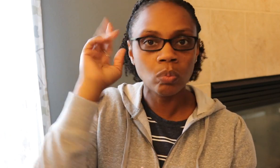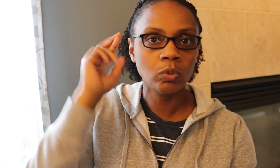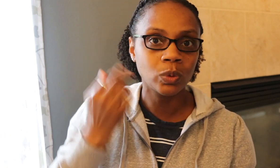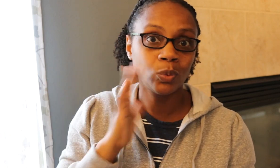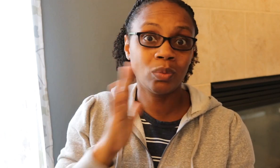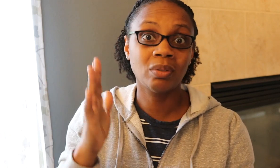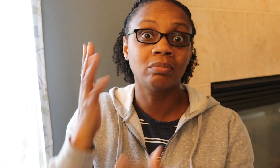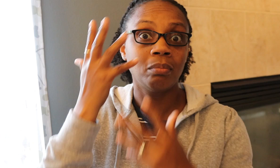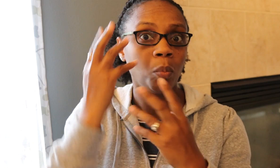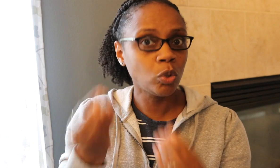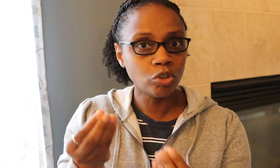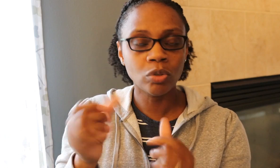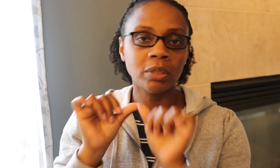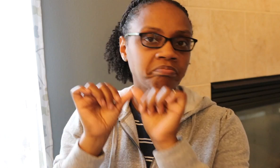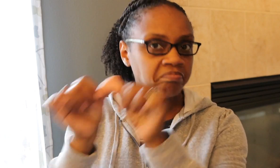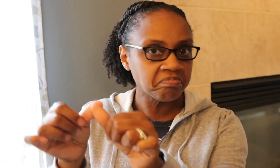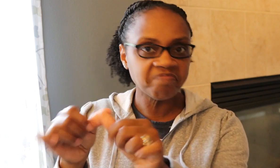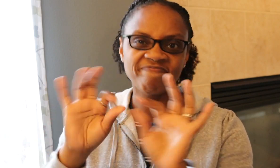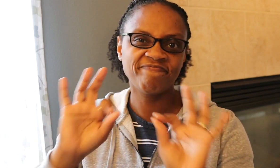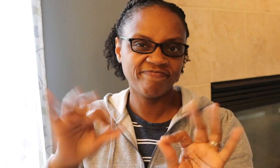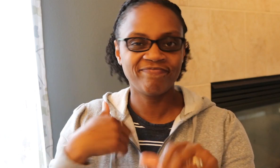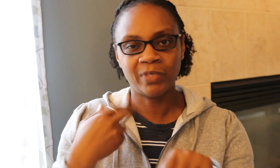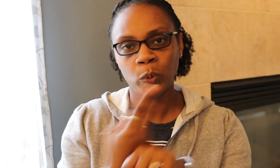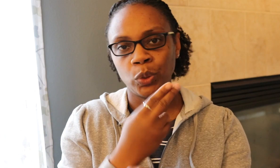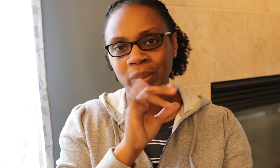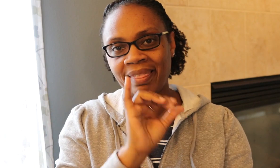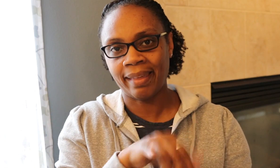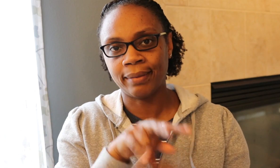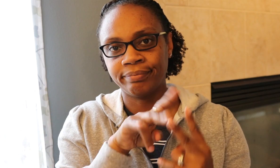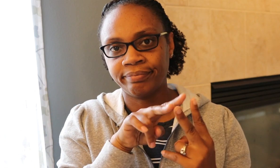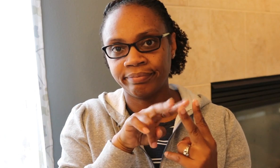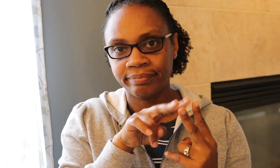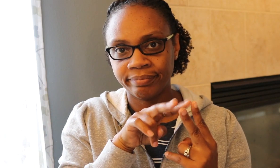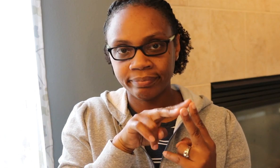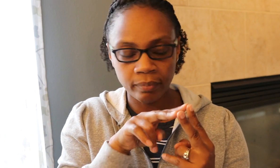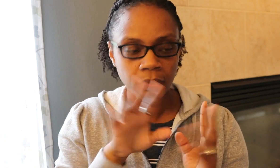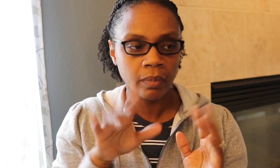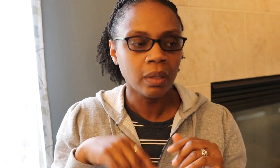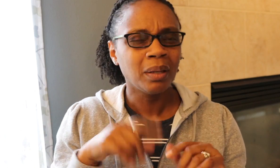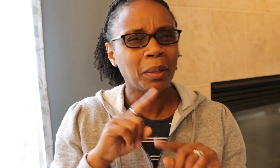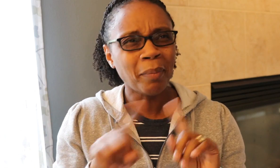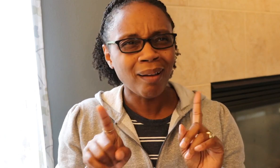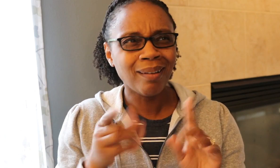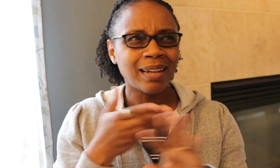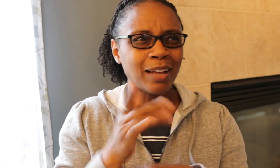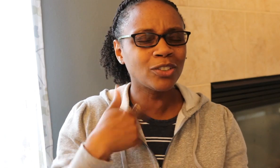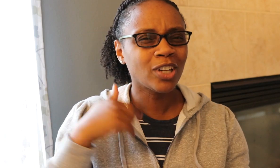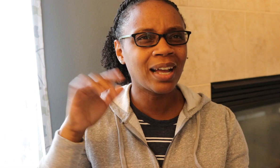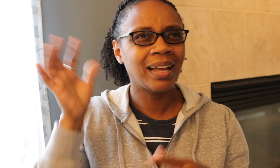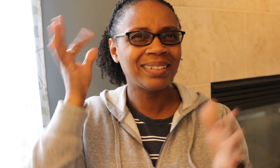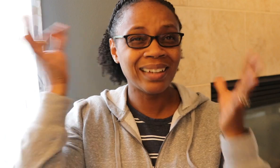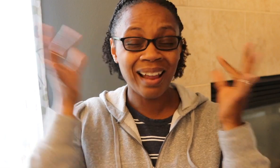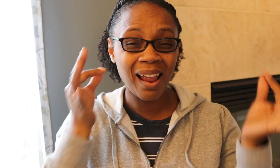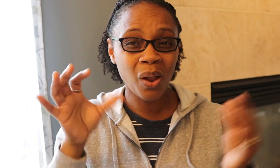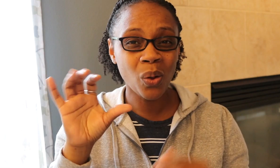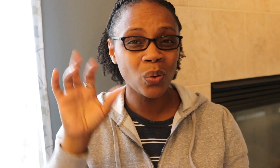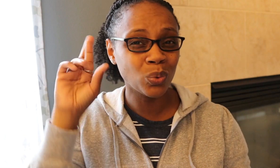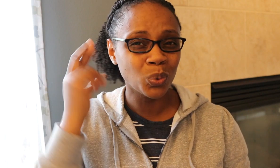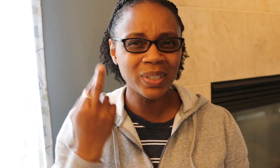twists. They will be seriously moisturized. They will last a long time. Yes, that combination is perfect for that. But